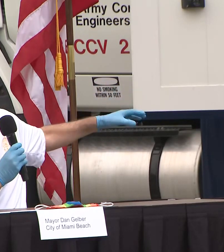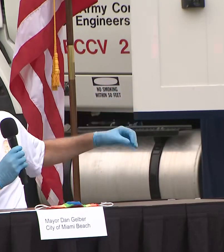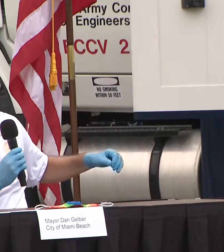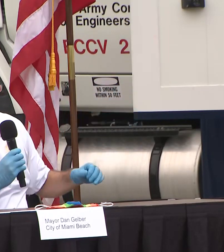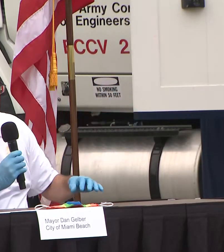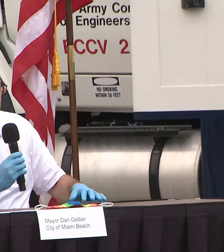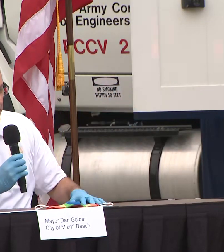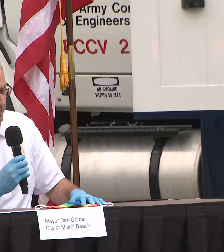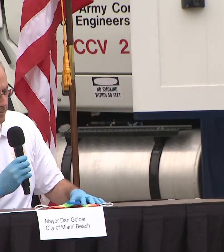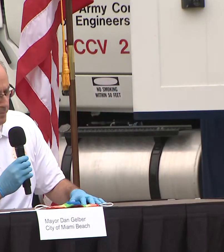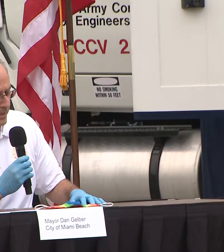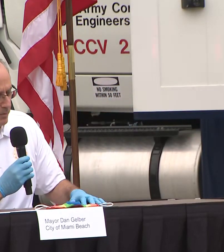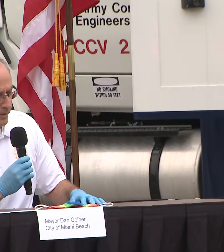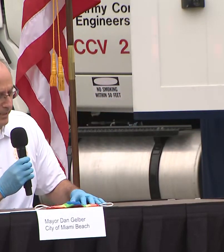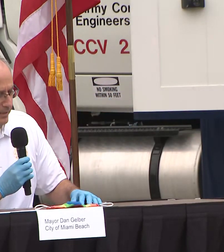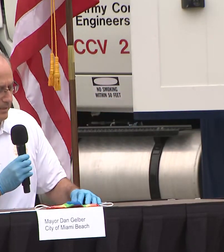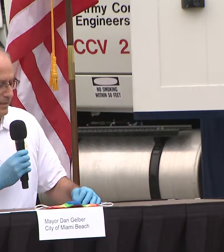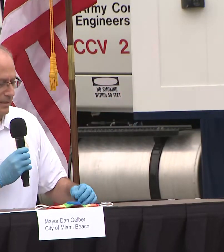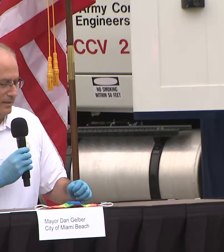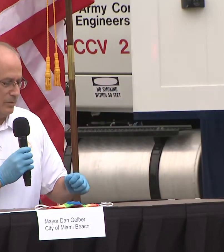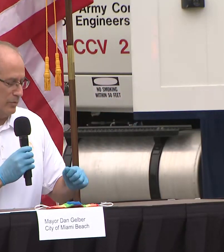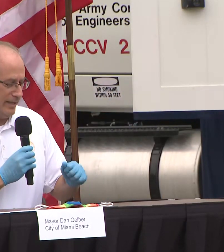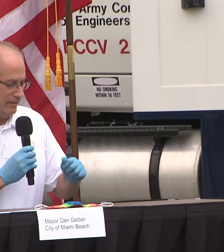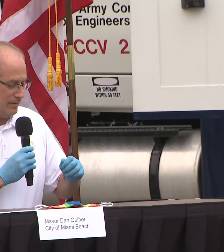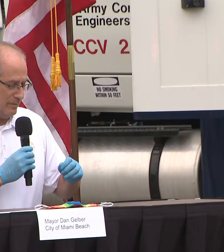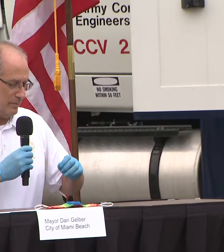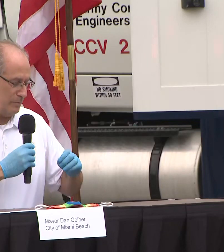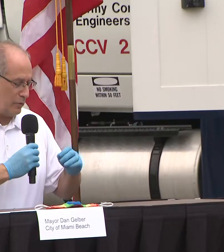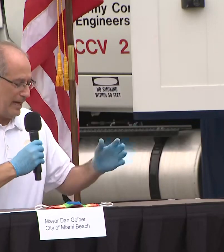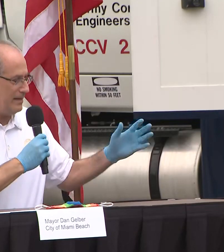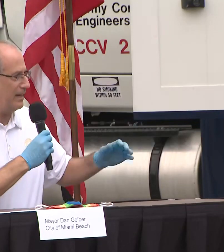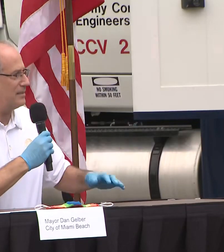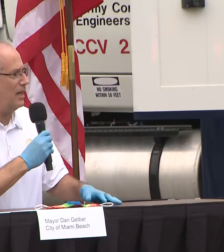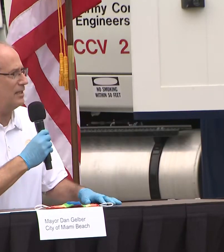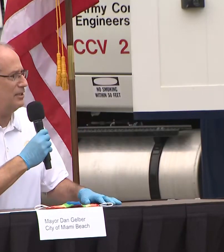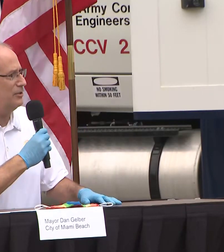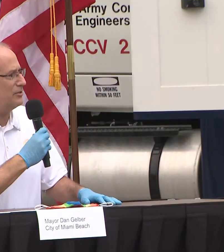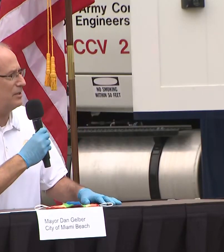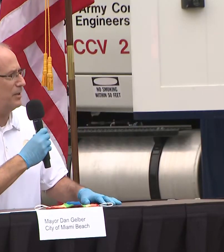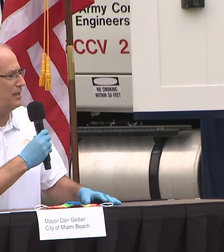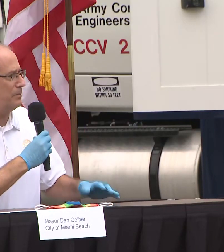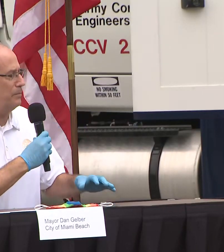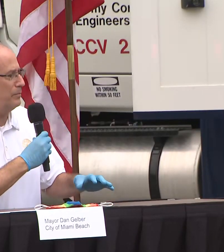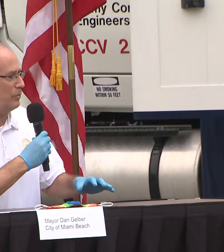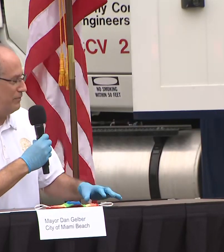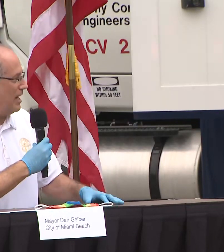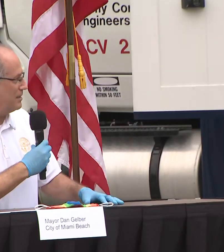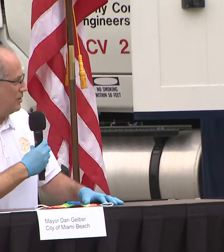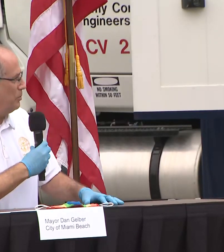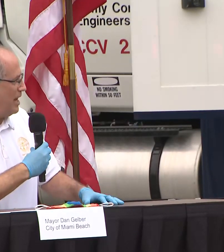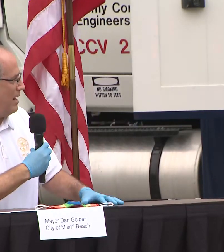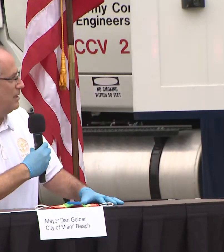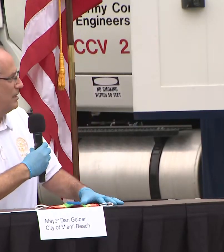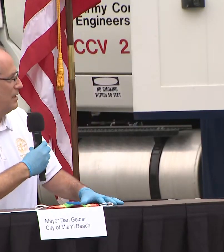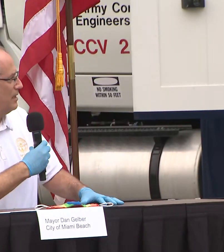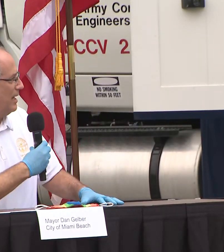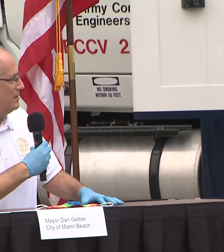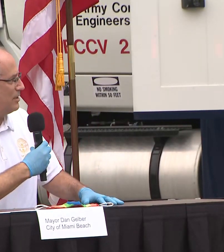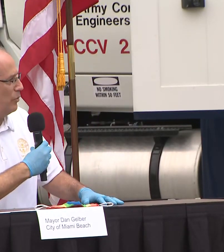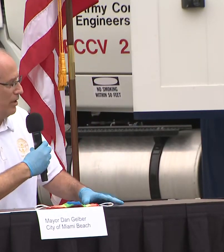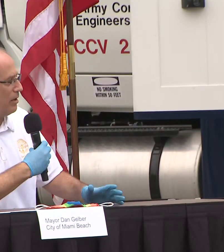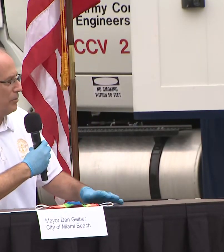to be used we we pray that it's not used but the but we've got to still plan